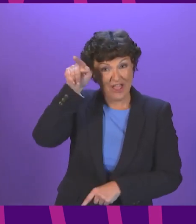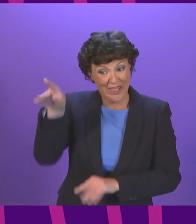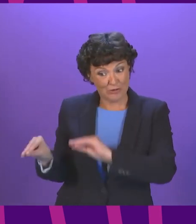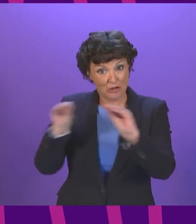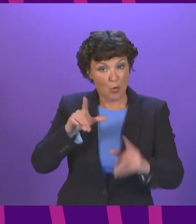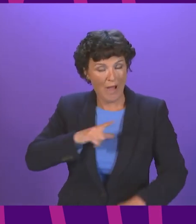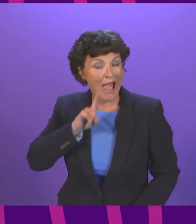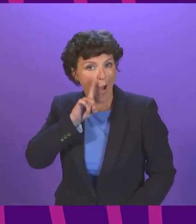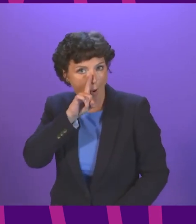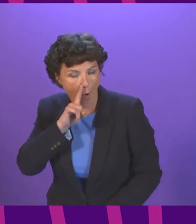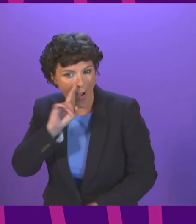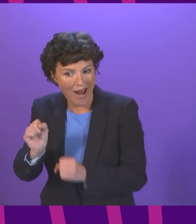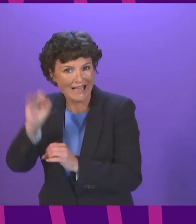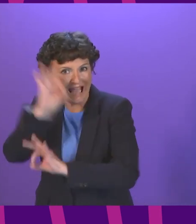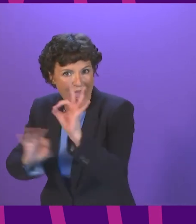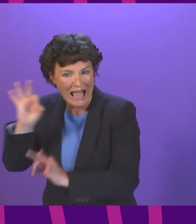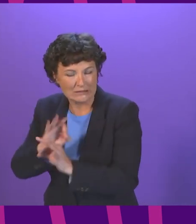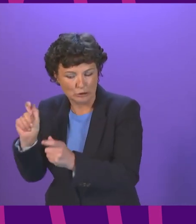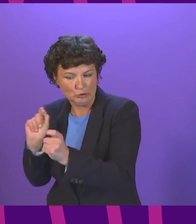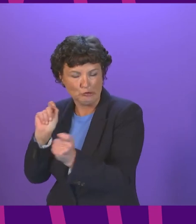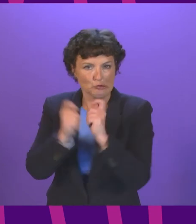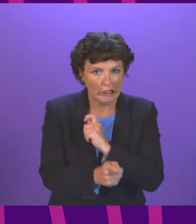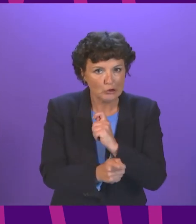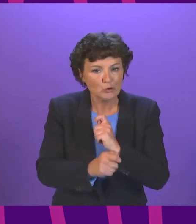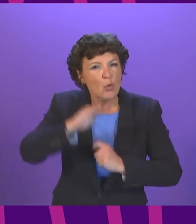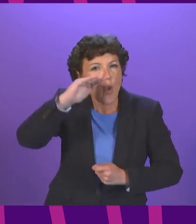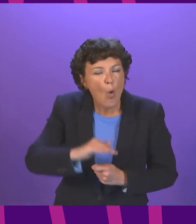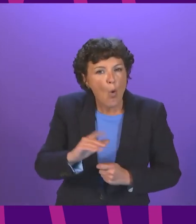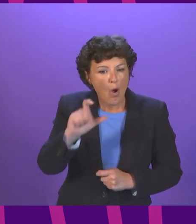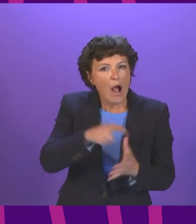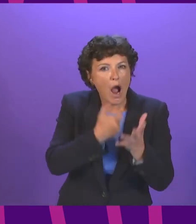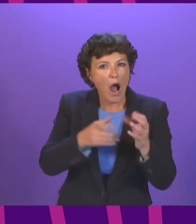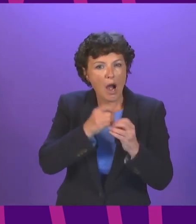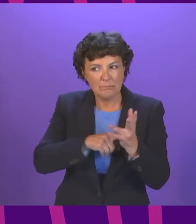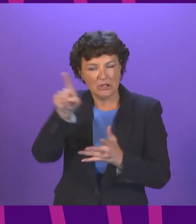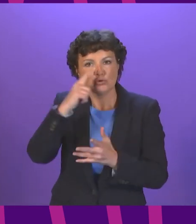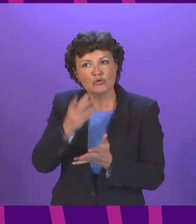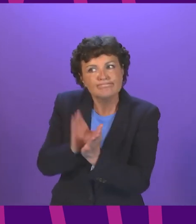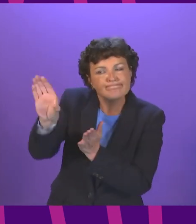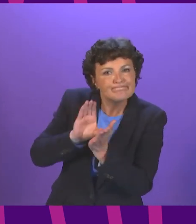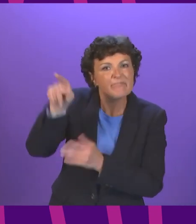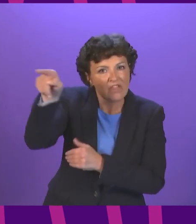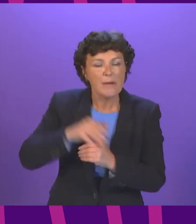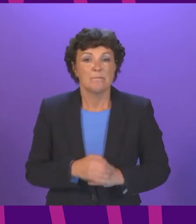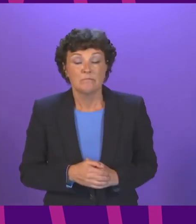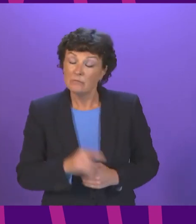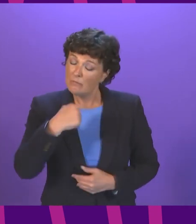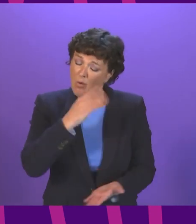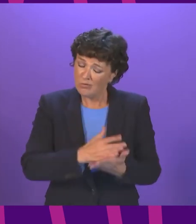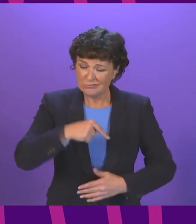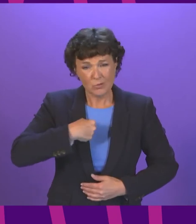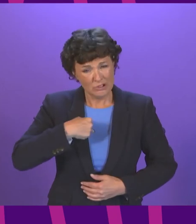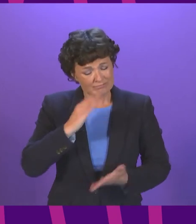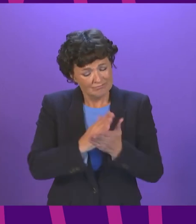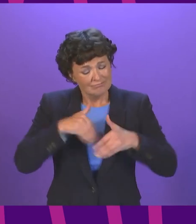gas to renewable and low-carbon sources of energy We are also determined that this generation of young people